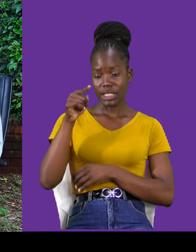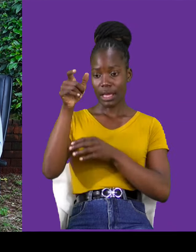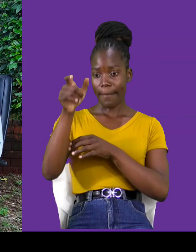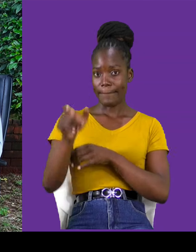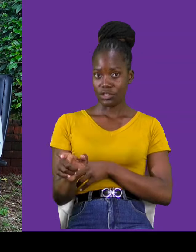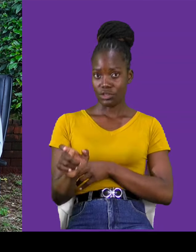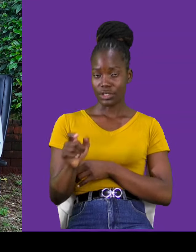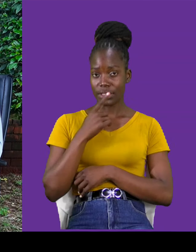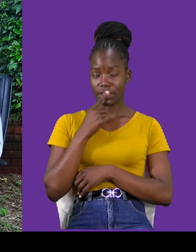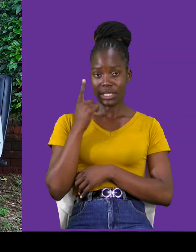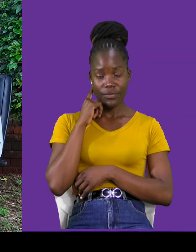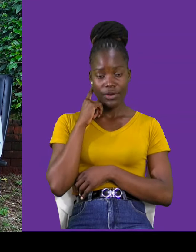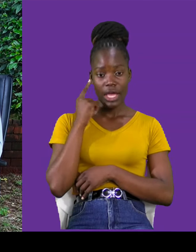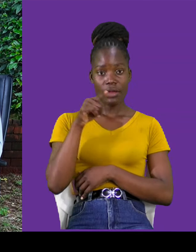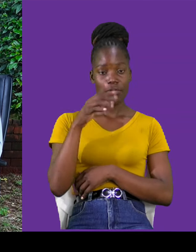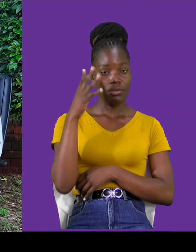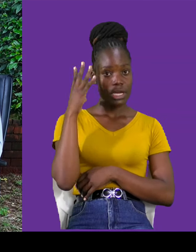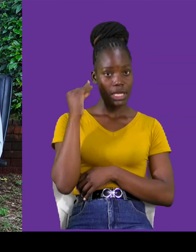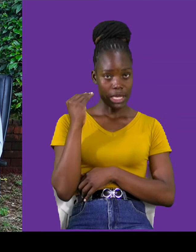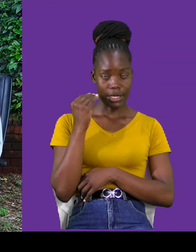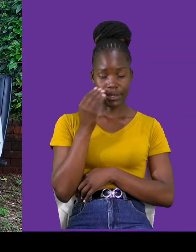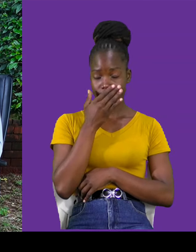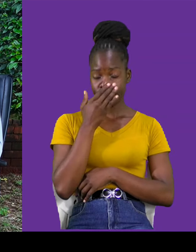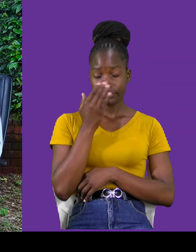and you are hearing individual. How do you go about it?